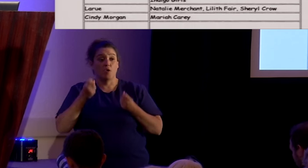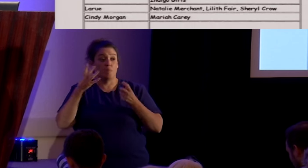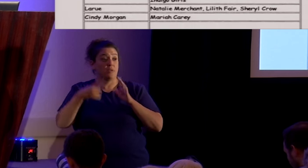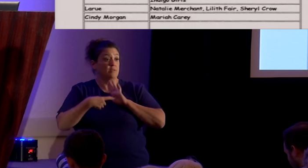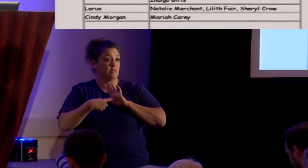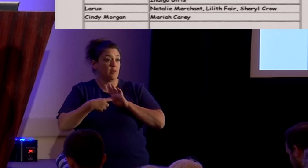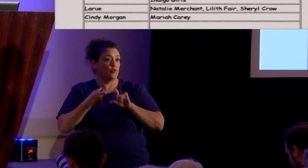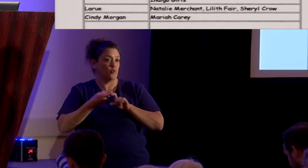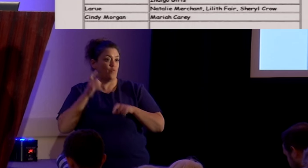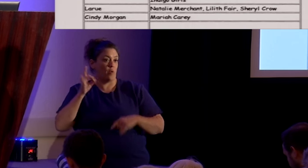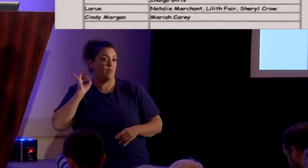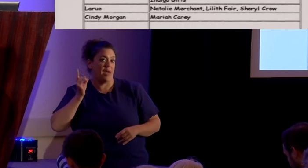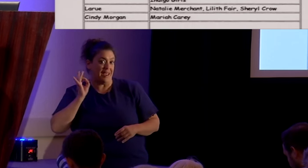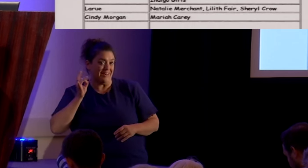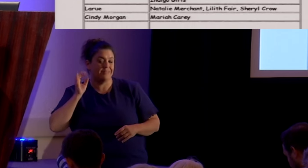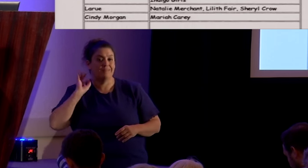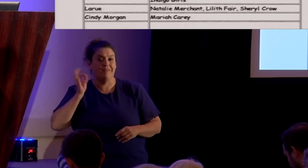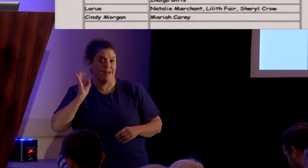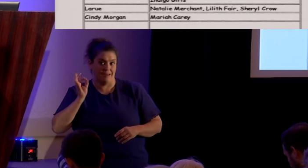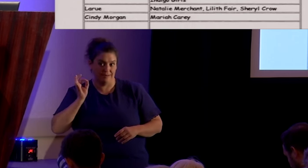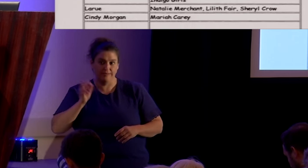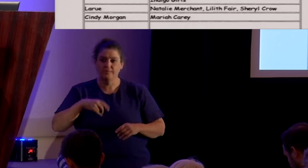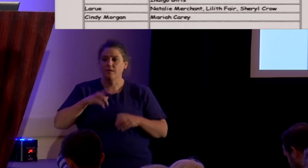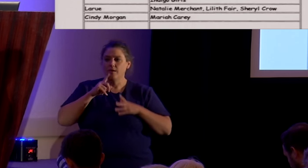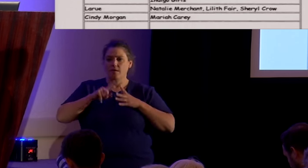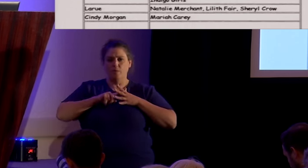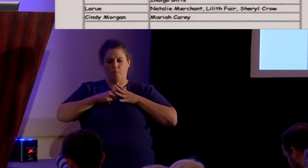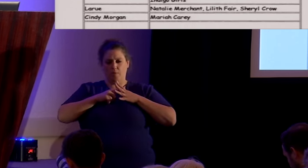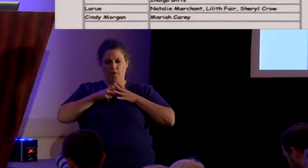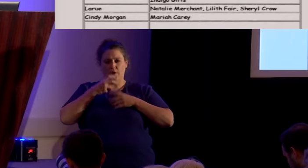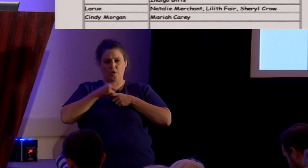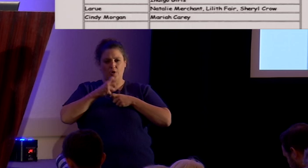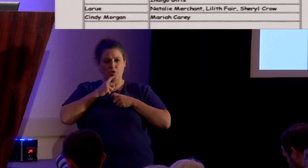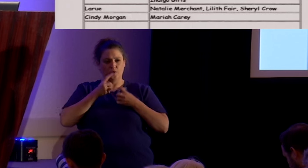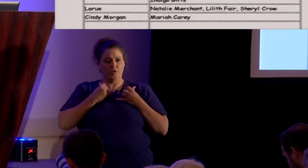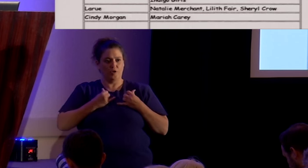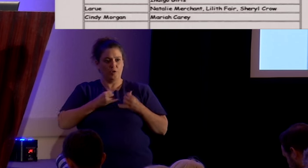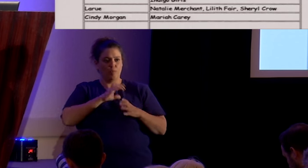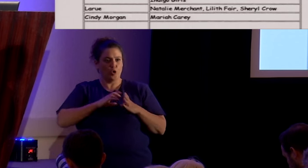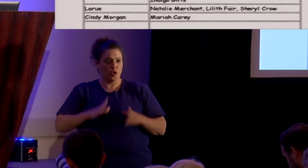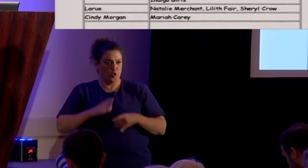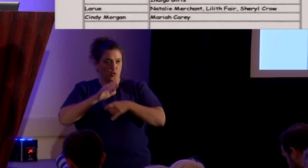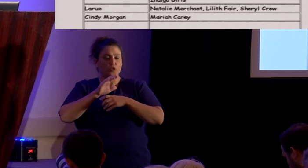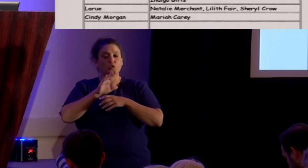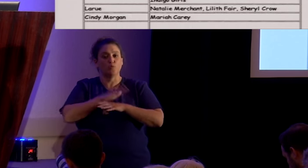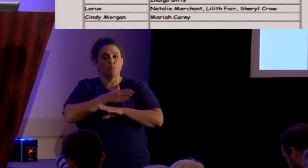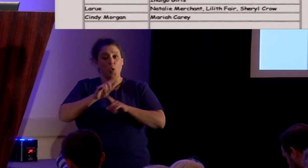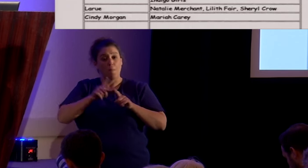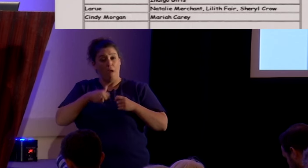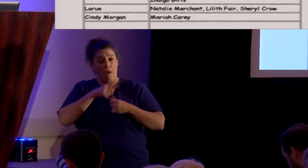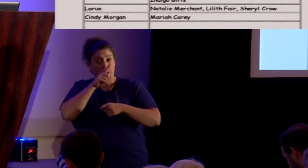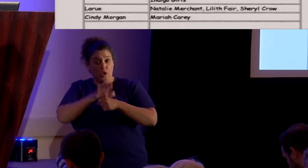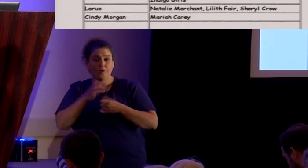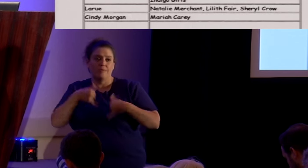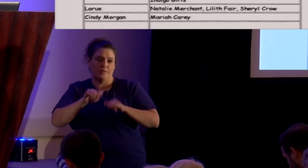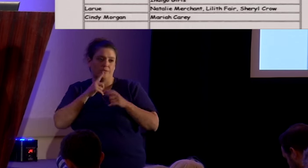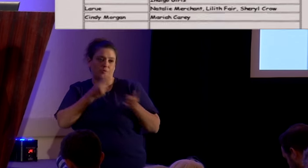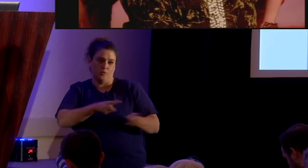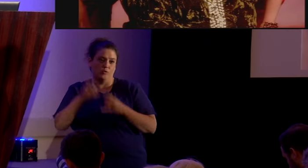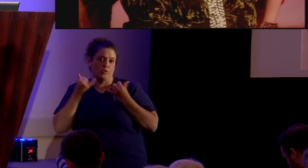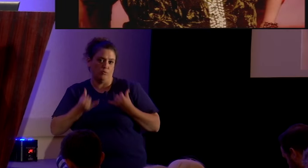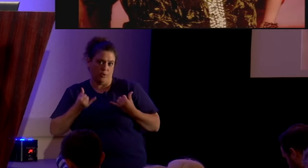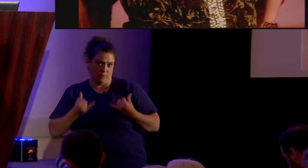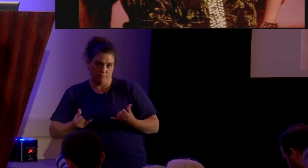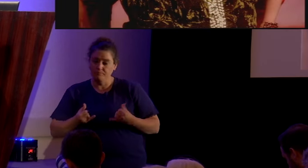come from the 80s and 90s the formative years of contemporary christian music which i can best speak to but i guarantee this still goes on today